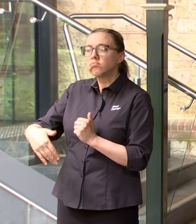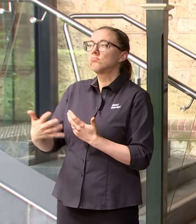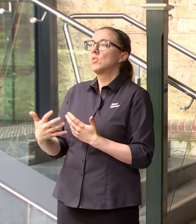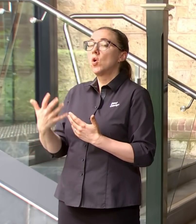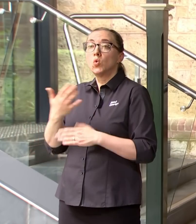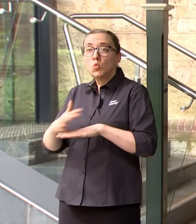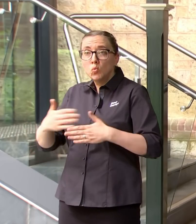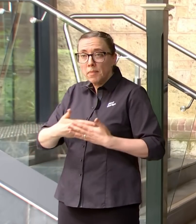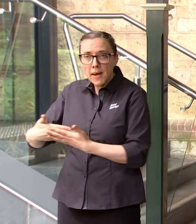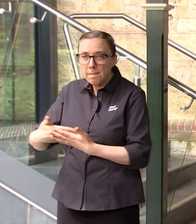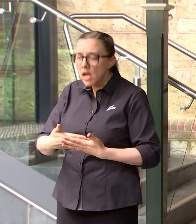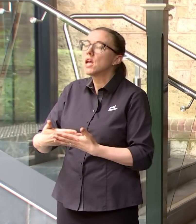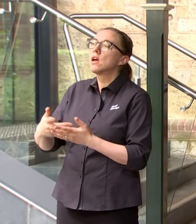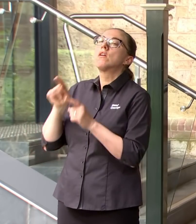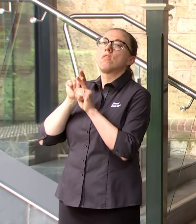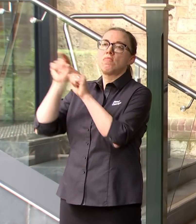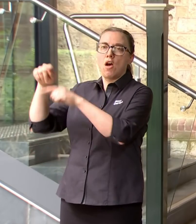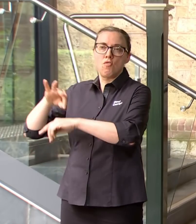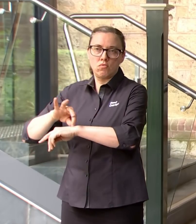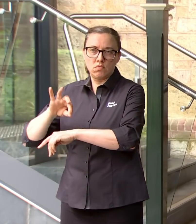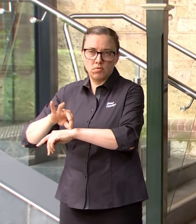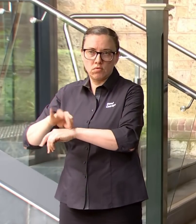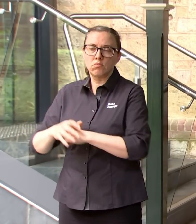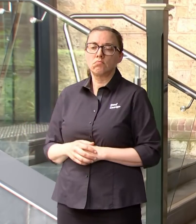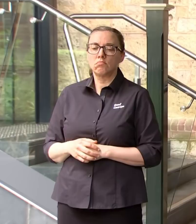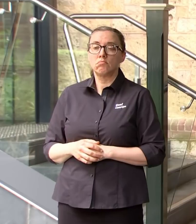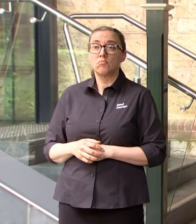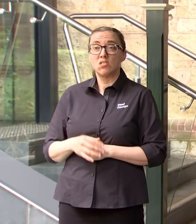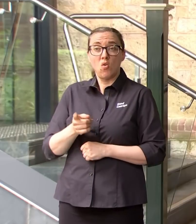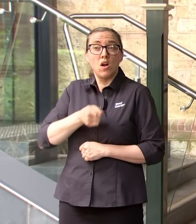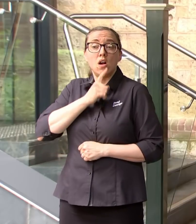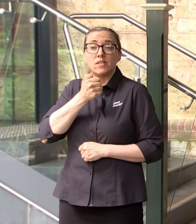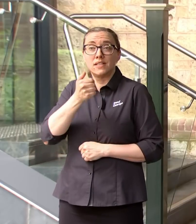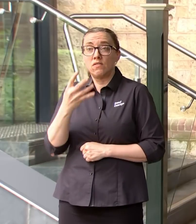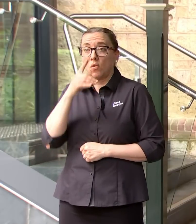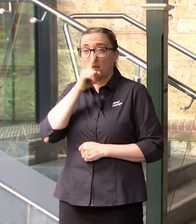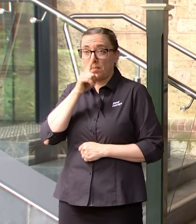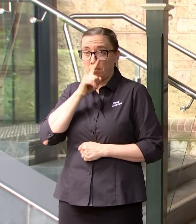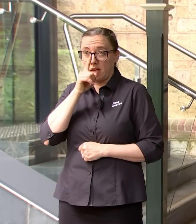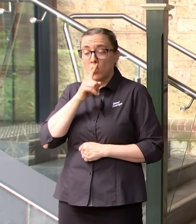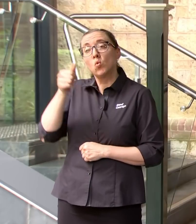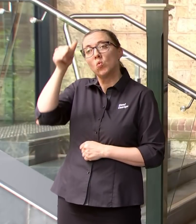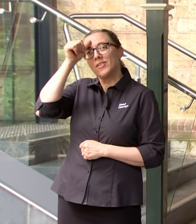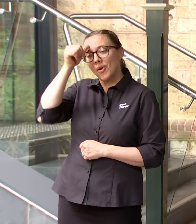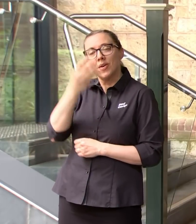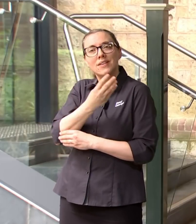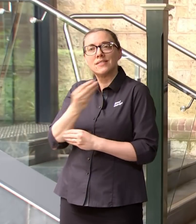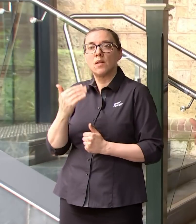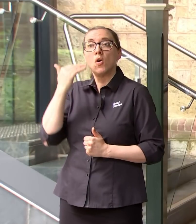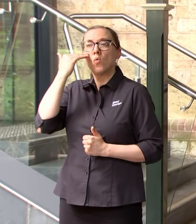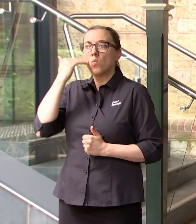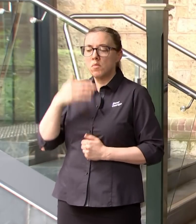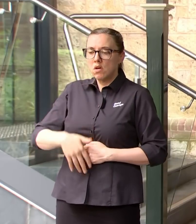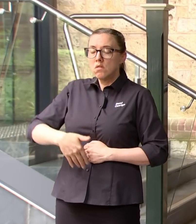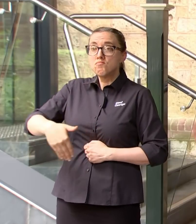we do have some within that 164 there are a number of women who have come in to give birth who are COVID